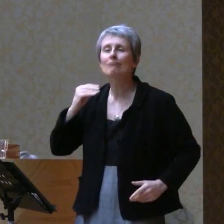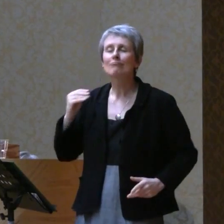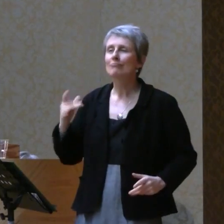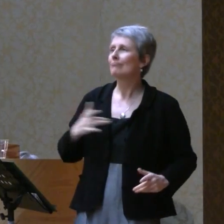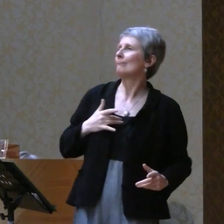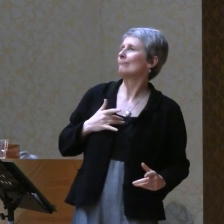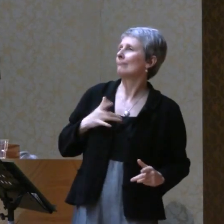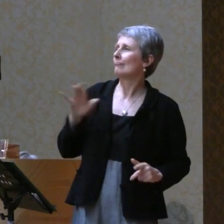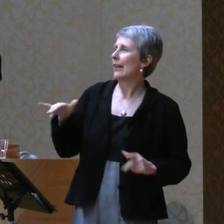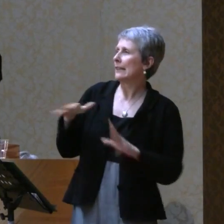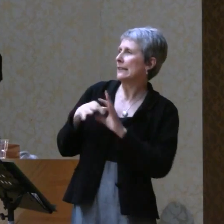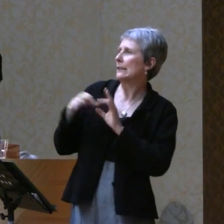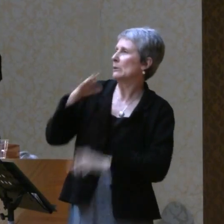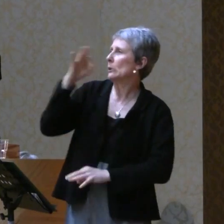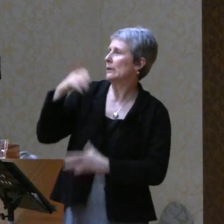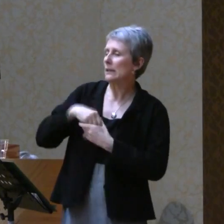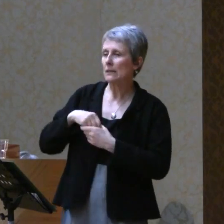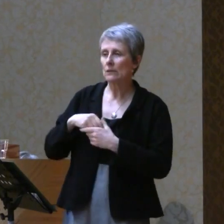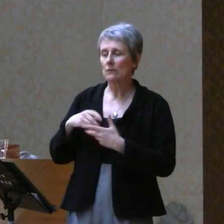naming, maybe?